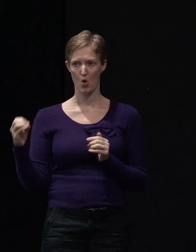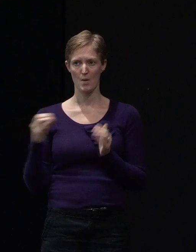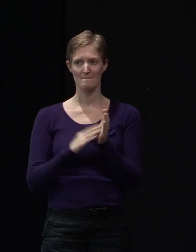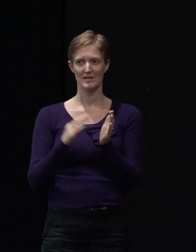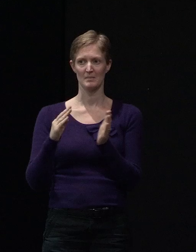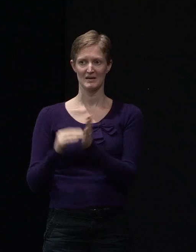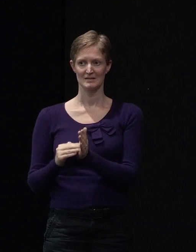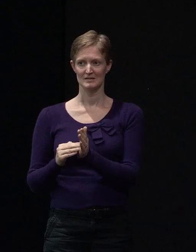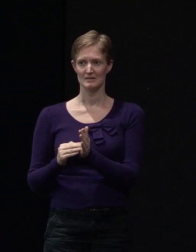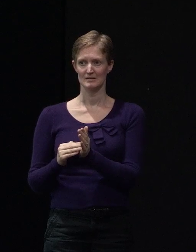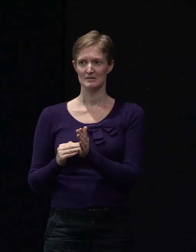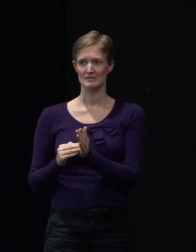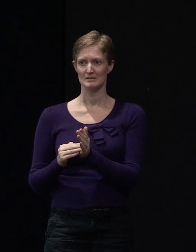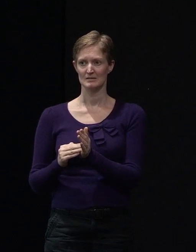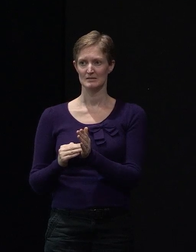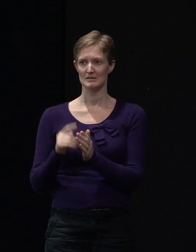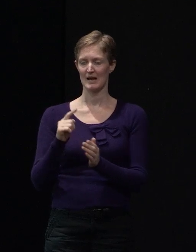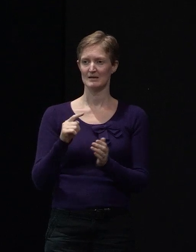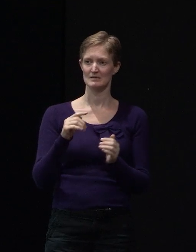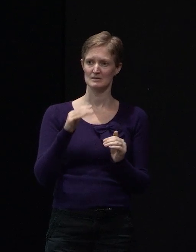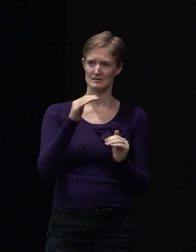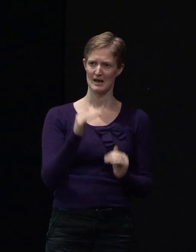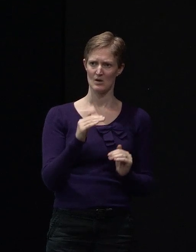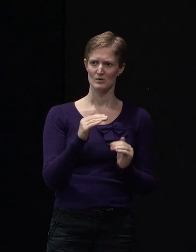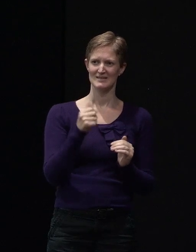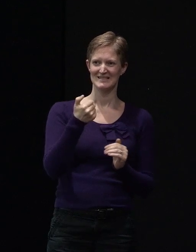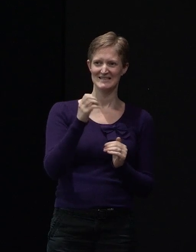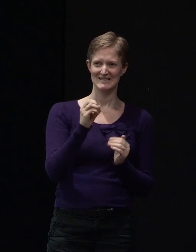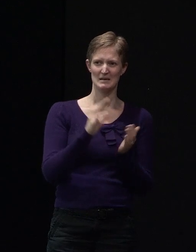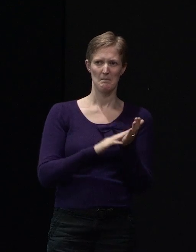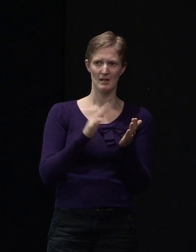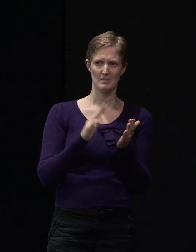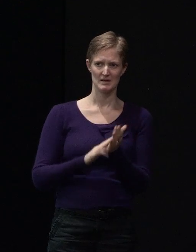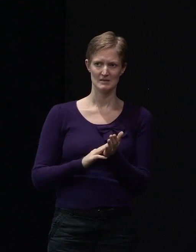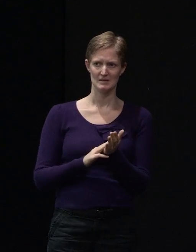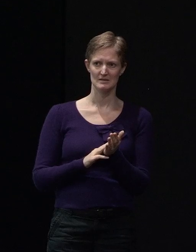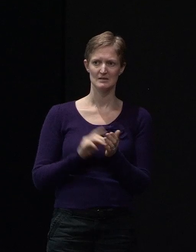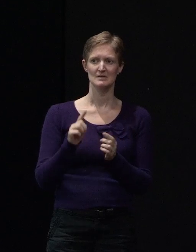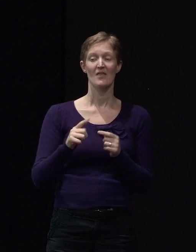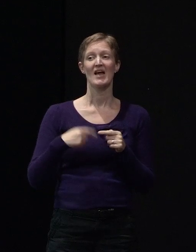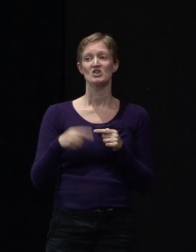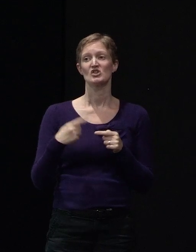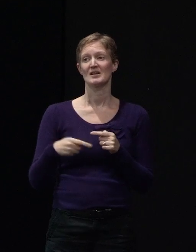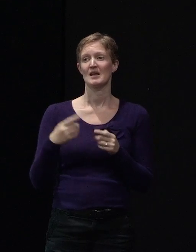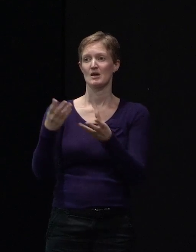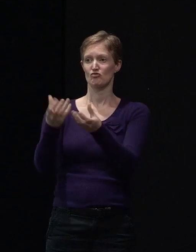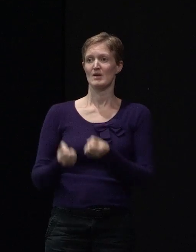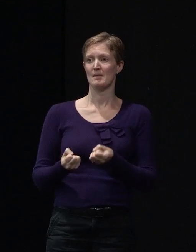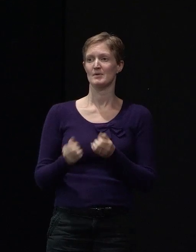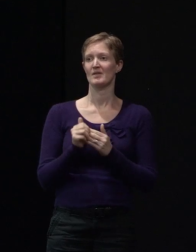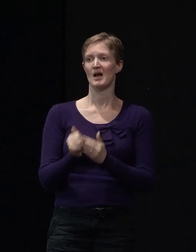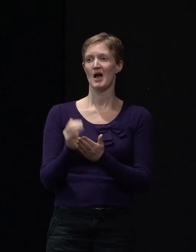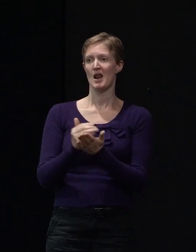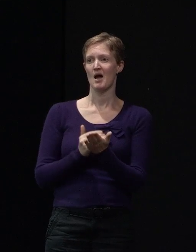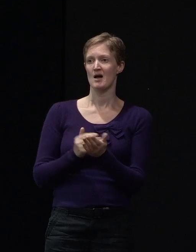extension's pulled away by 60 mil from the rest of the house. So the engineer says the guidelines are only guidelines, so I don't actually